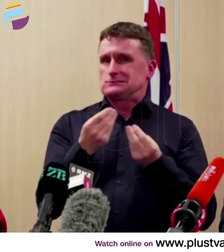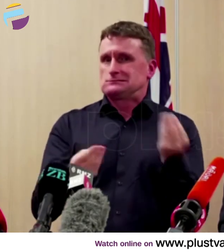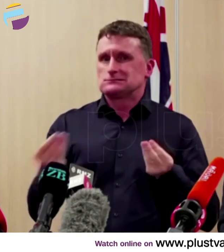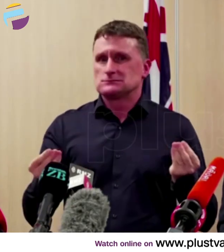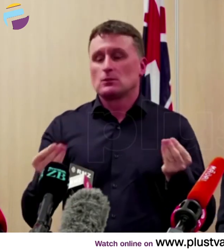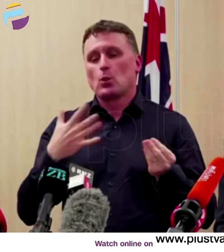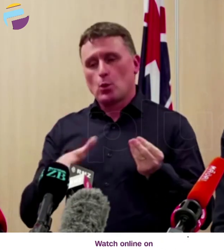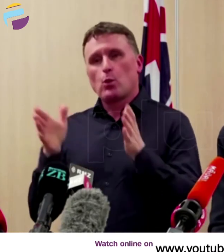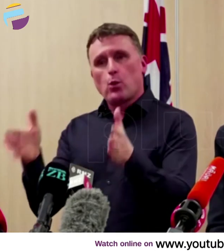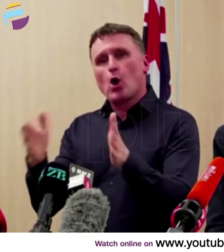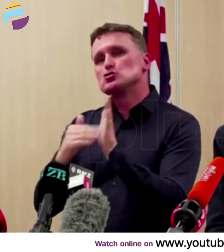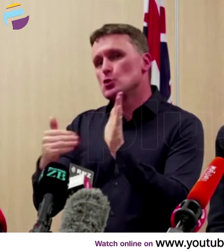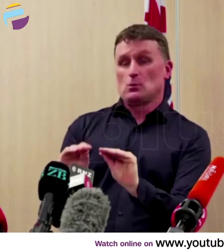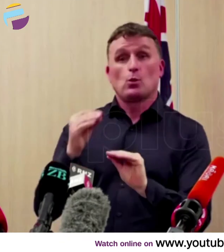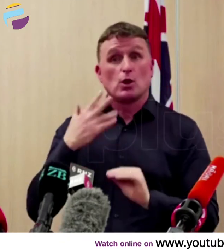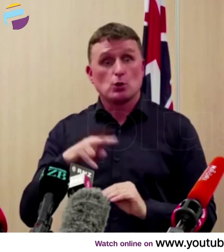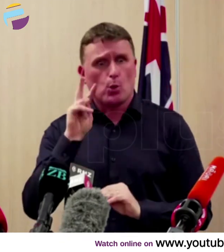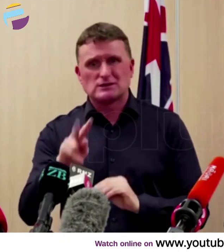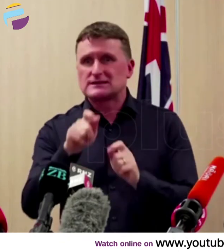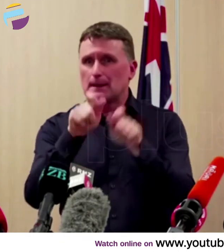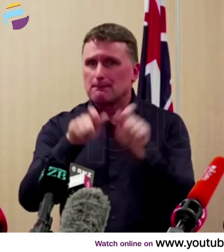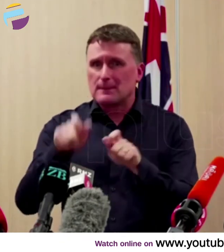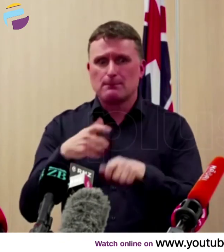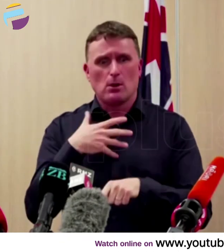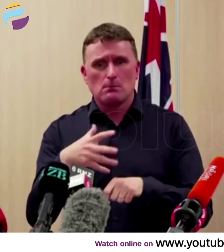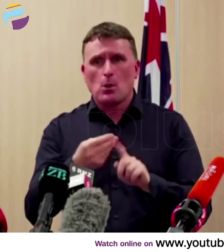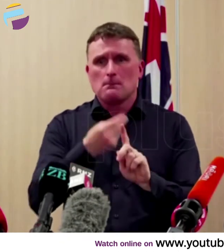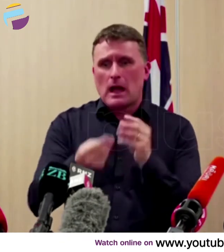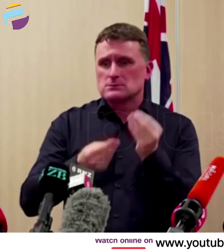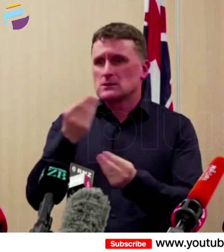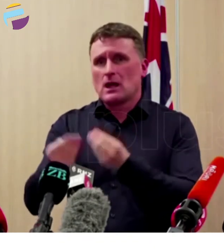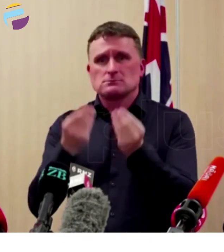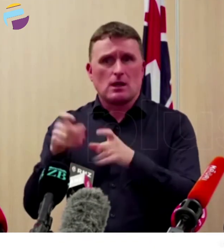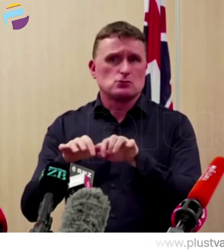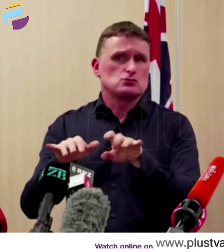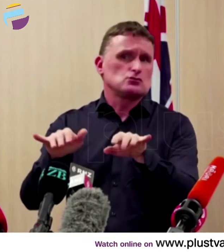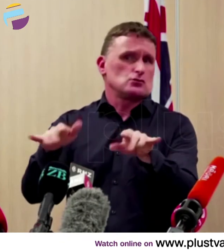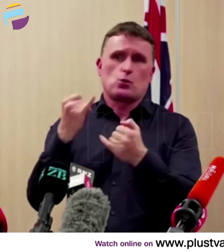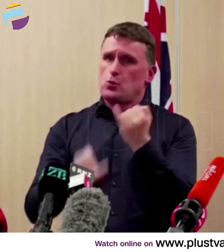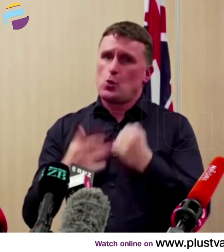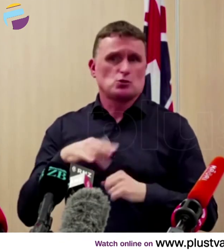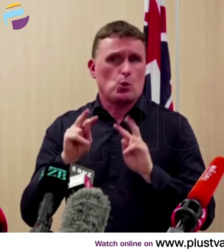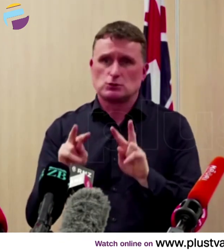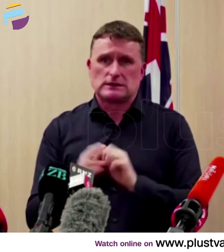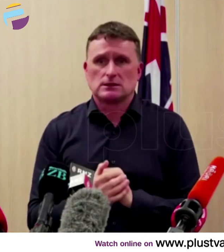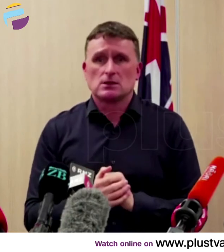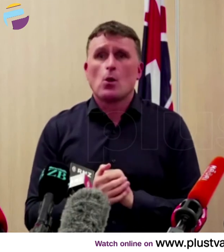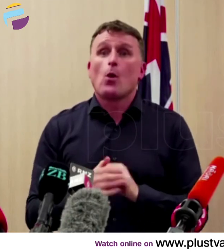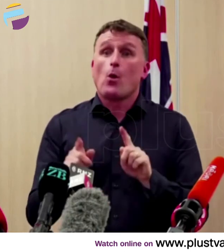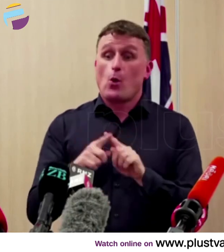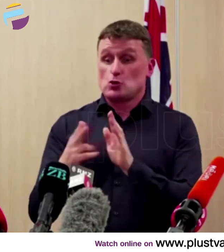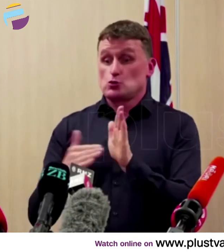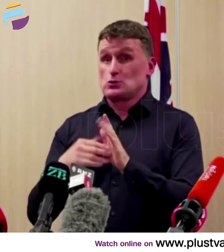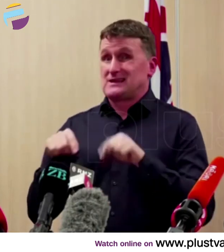already been paused for travellers to and from New South Wales, Victoria and South